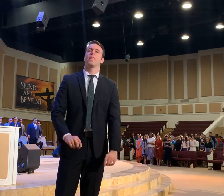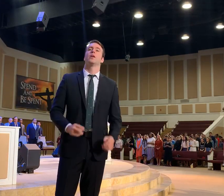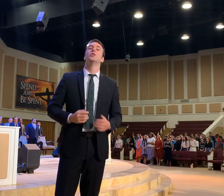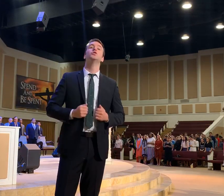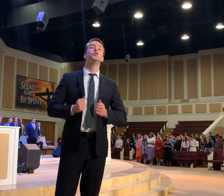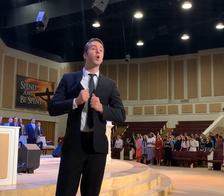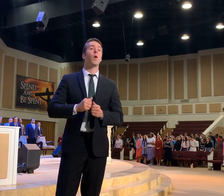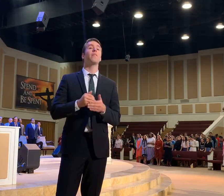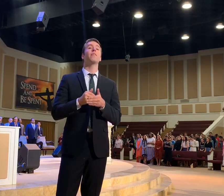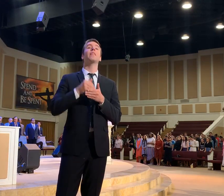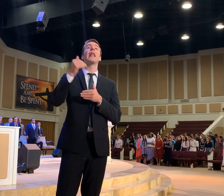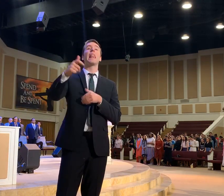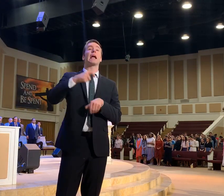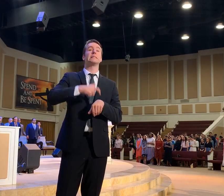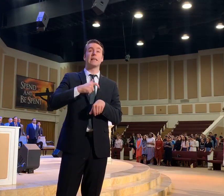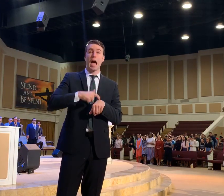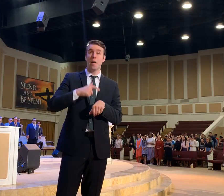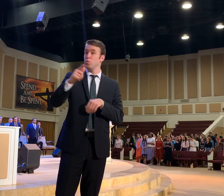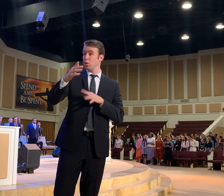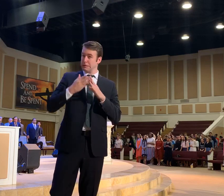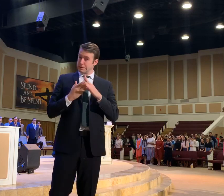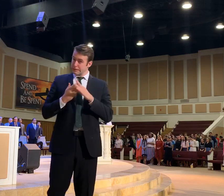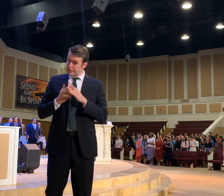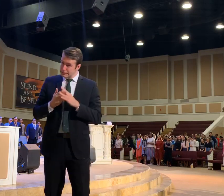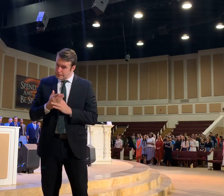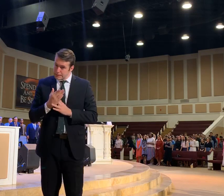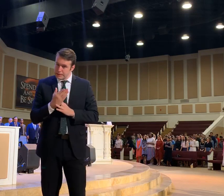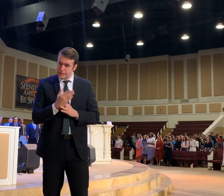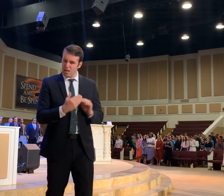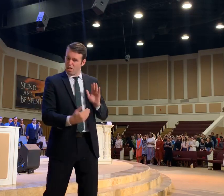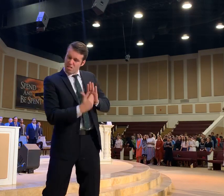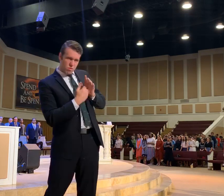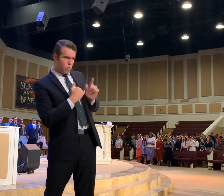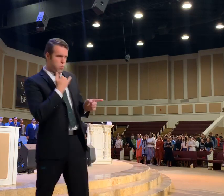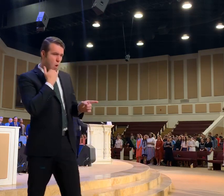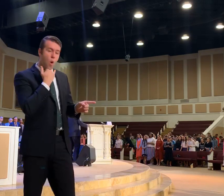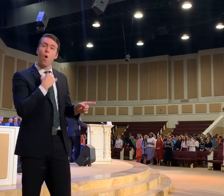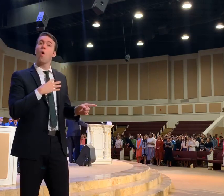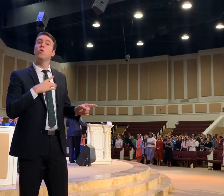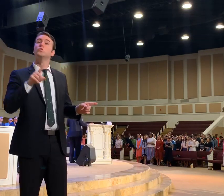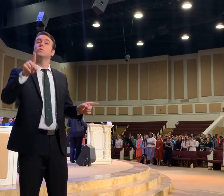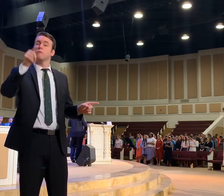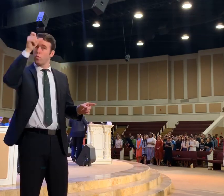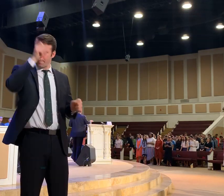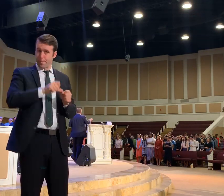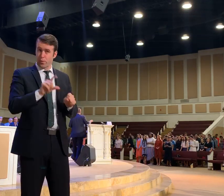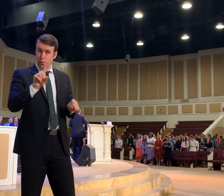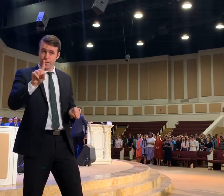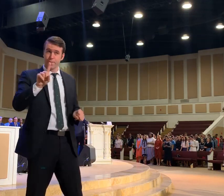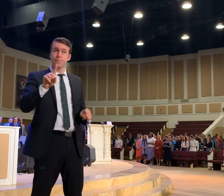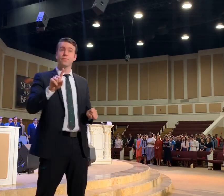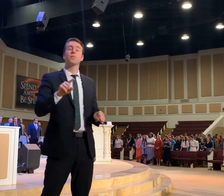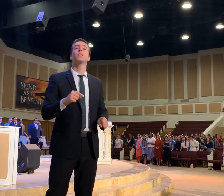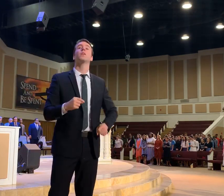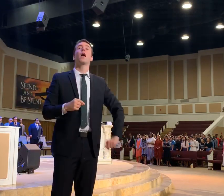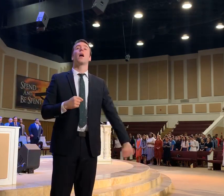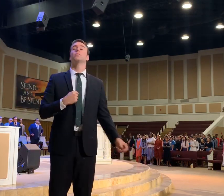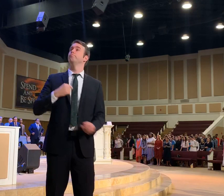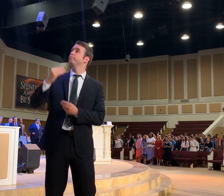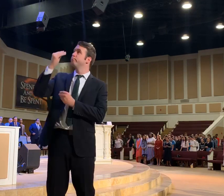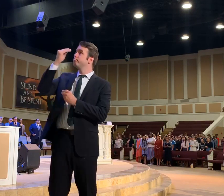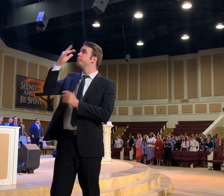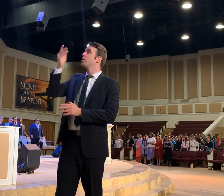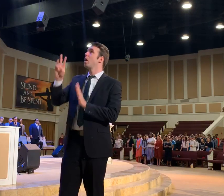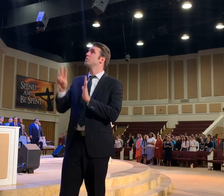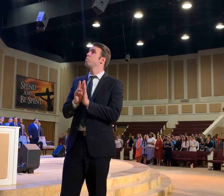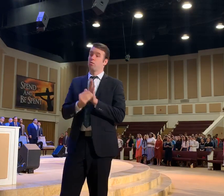So the next time. You're going through something. And somebody does you wrong. Just remember this. I'm supposed to stay in obedience to